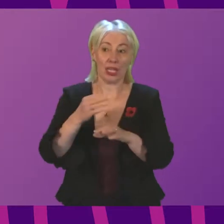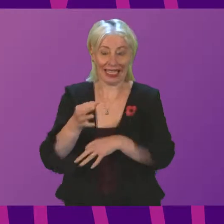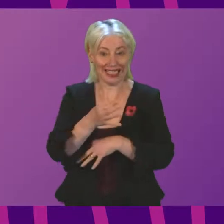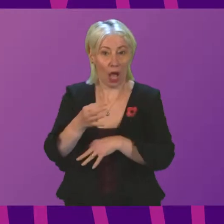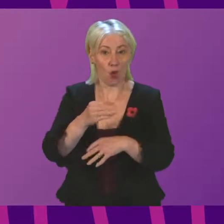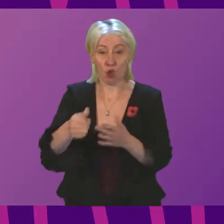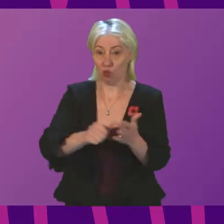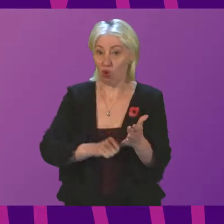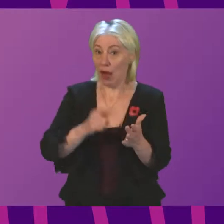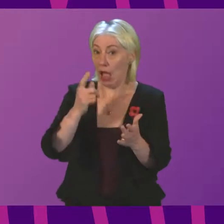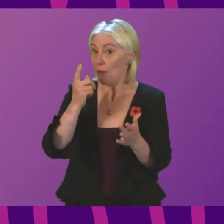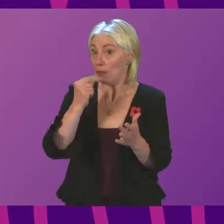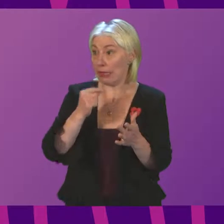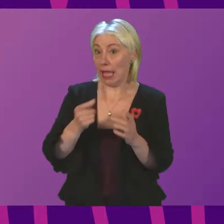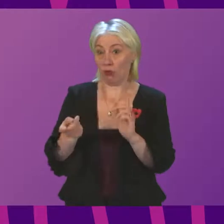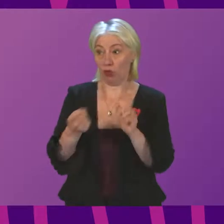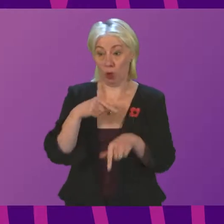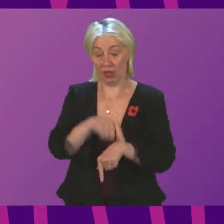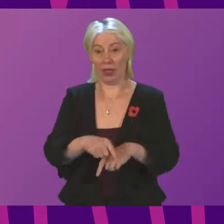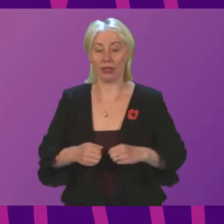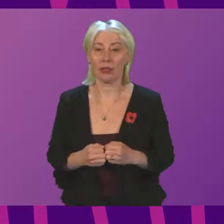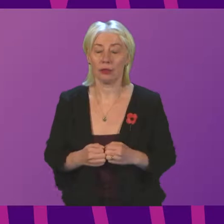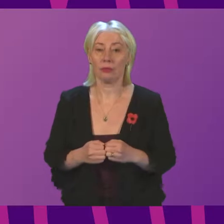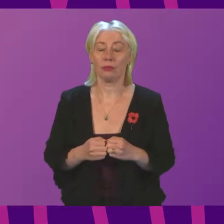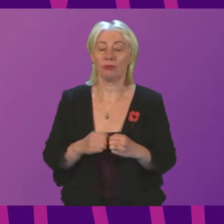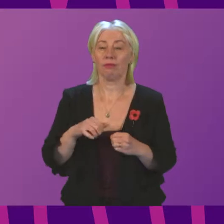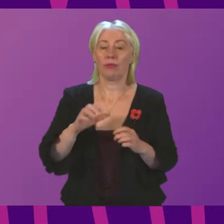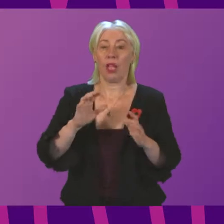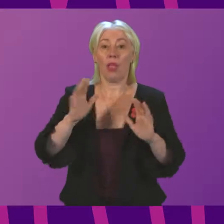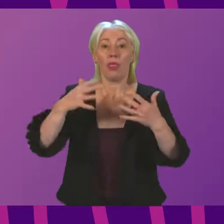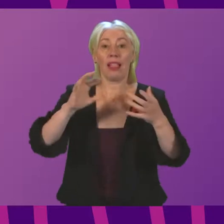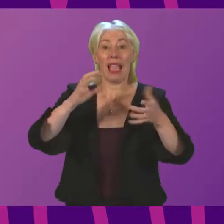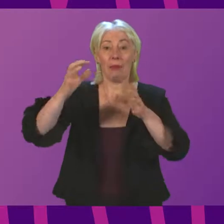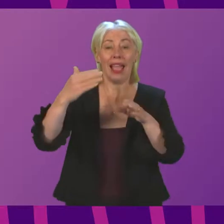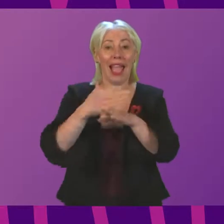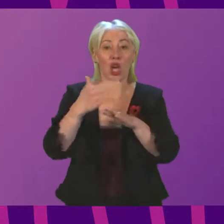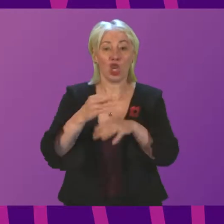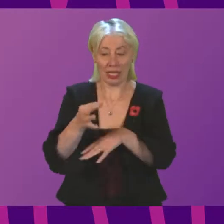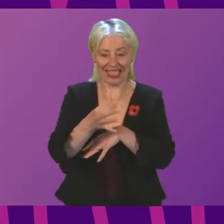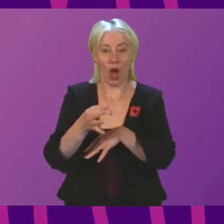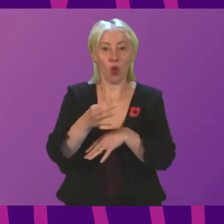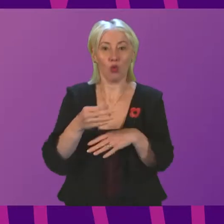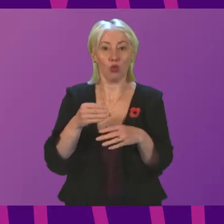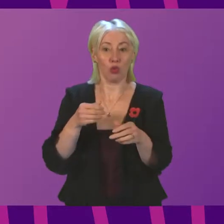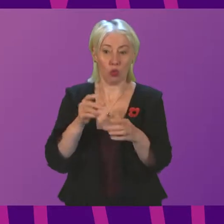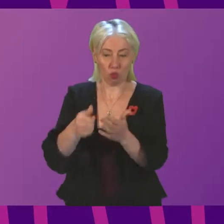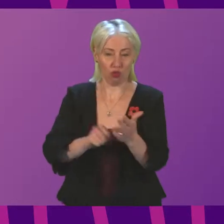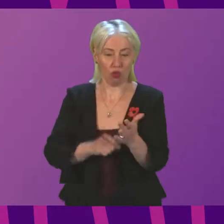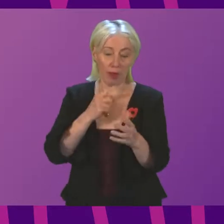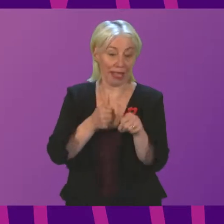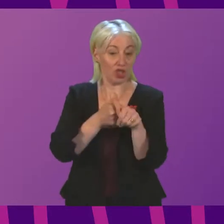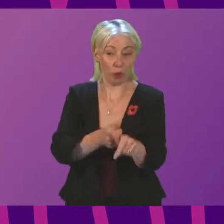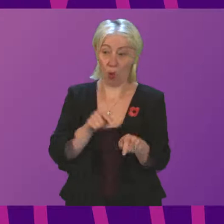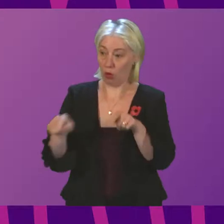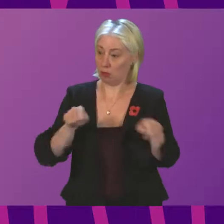Deputy First Minister. President Officer, the Climate Action Towns Programme will work to support communities so that they can